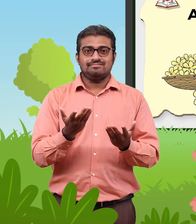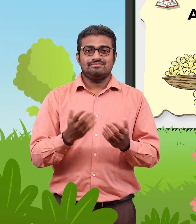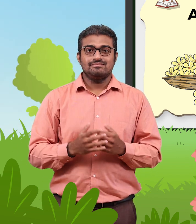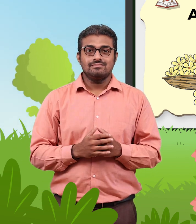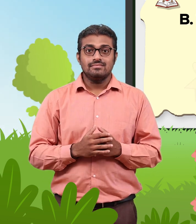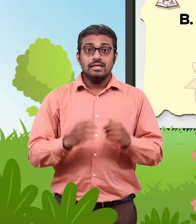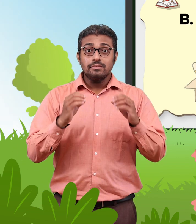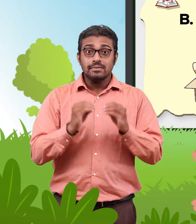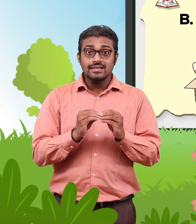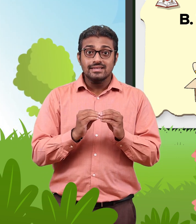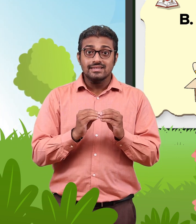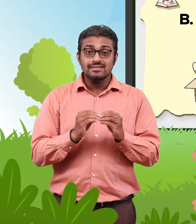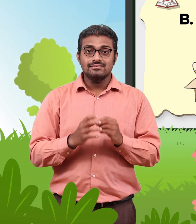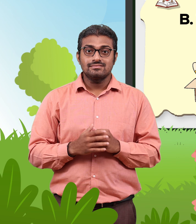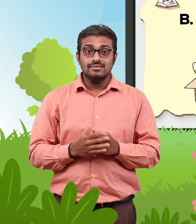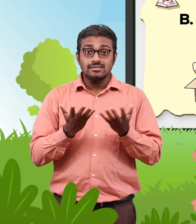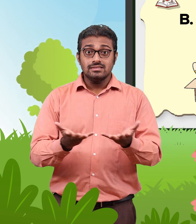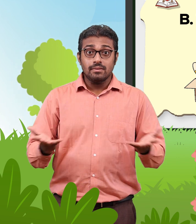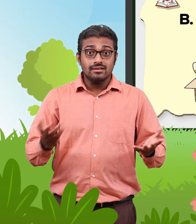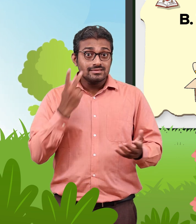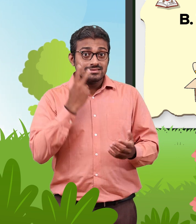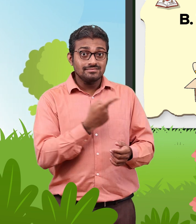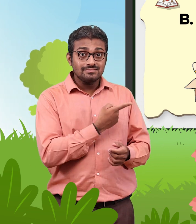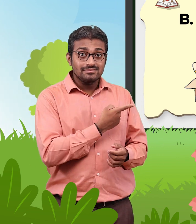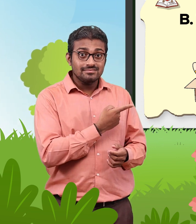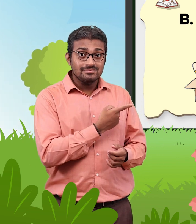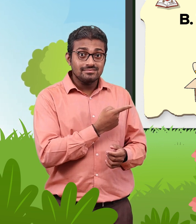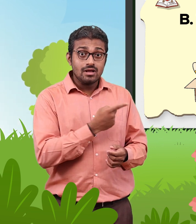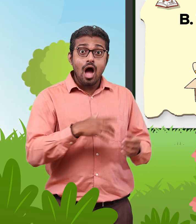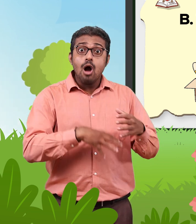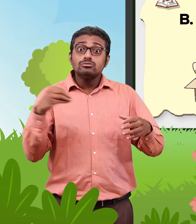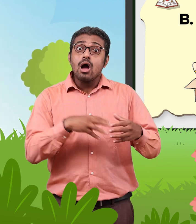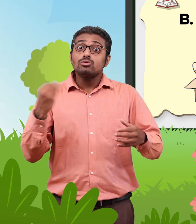B. Tick right the things which are outside.